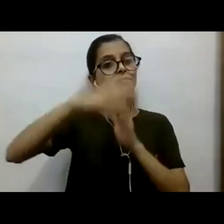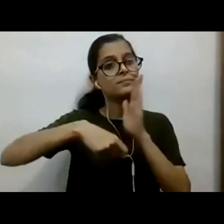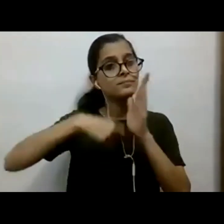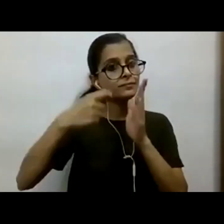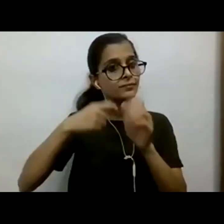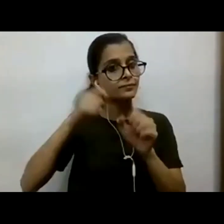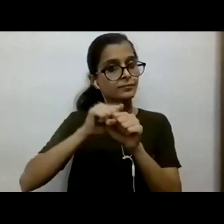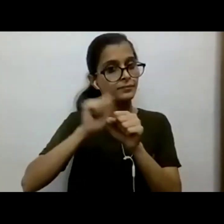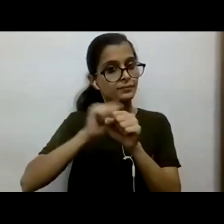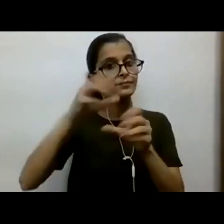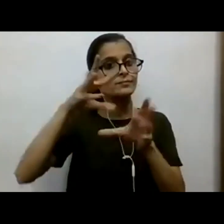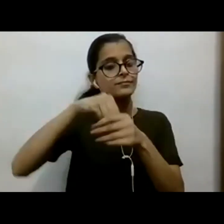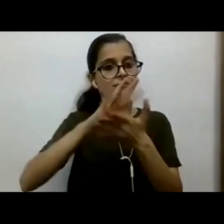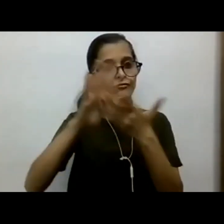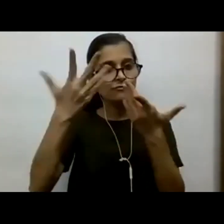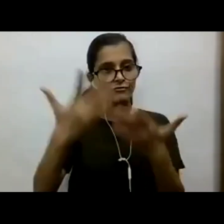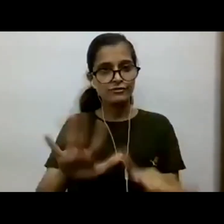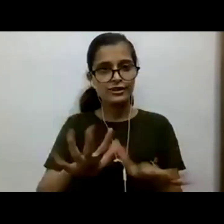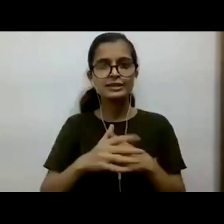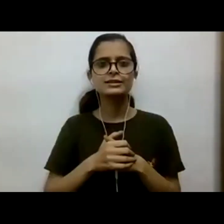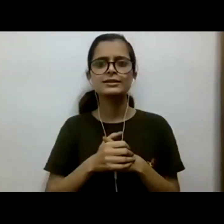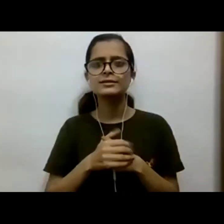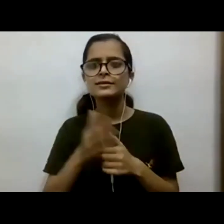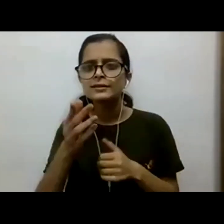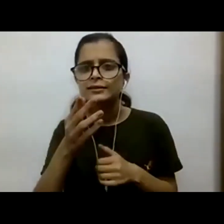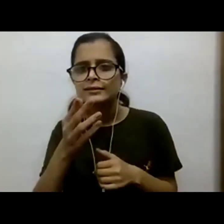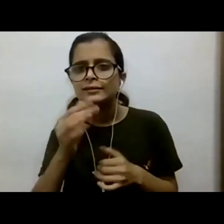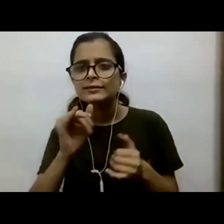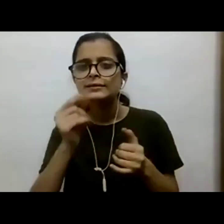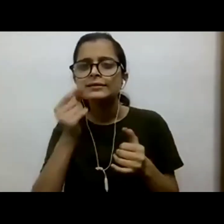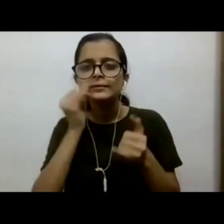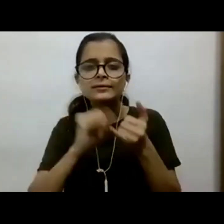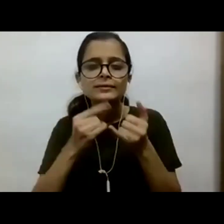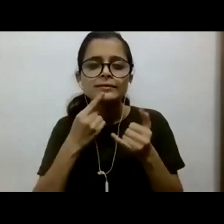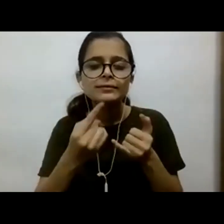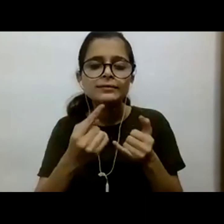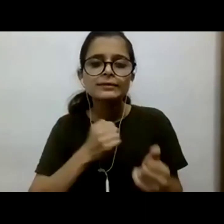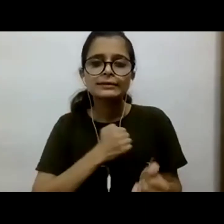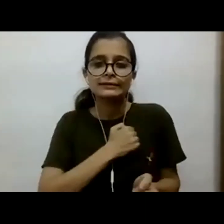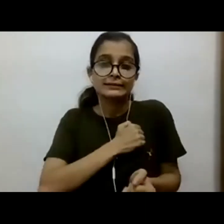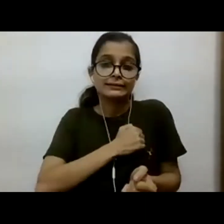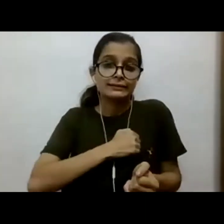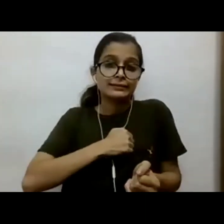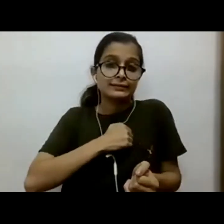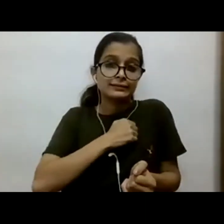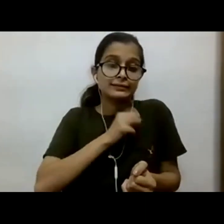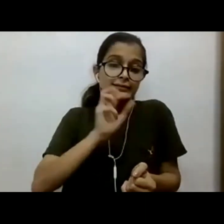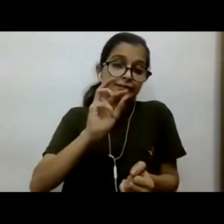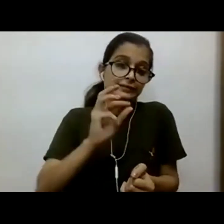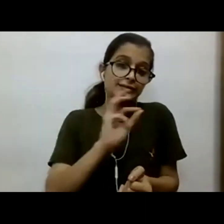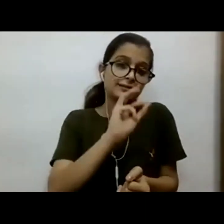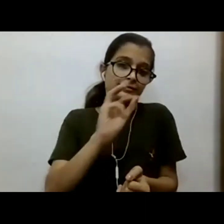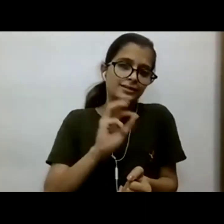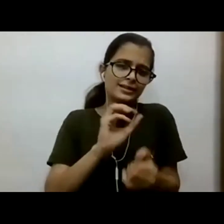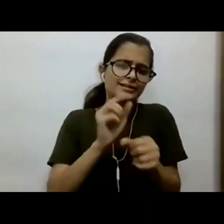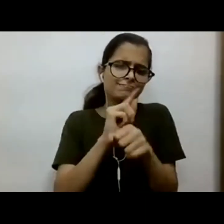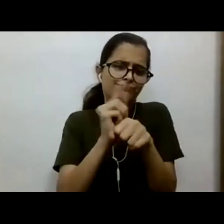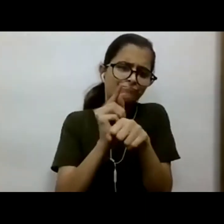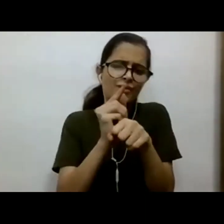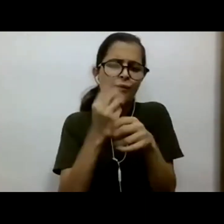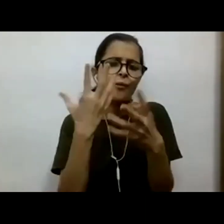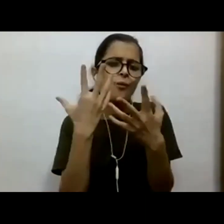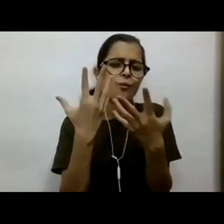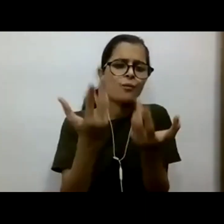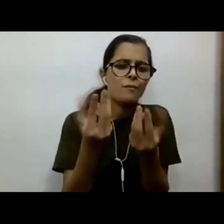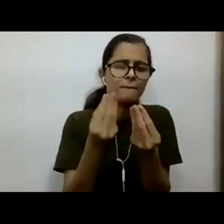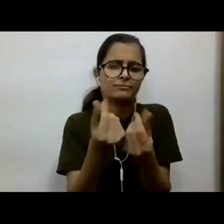we don't, we have taken away. We have, sorry, we have 30 seconds to you. Okay, thank you so much. Well, I'll